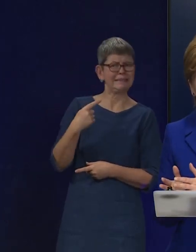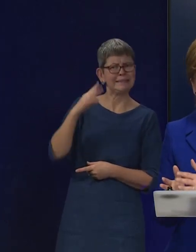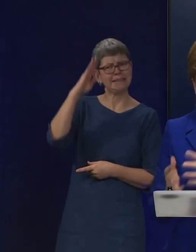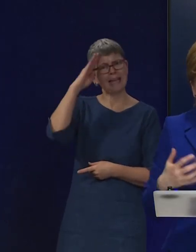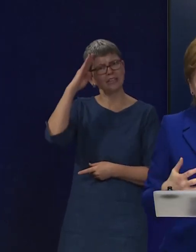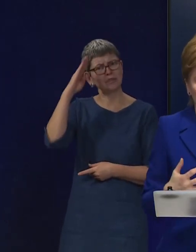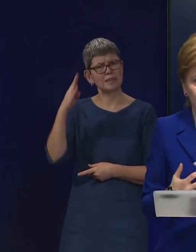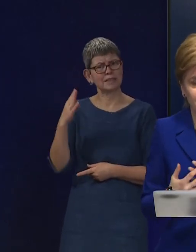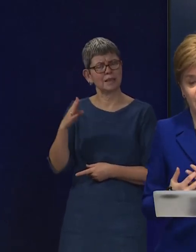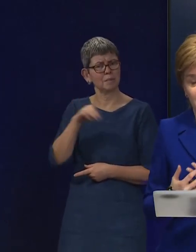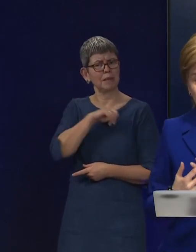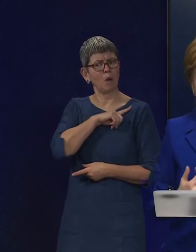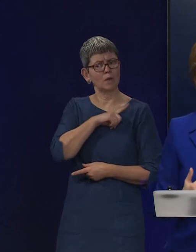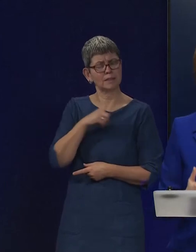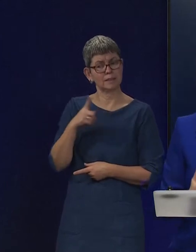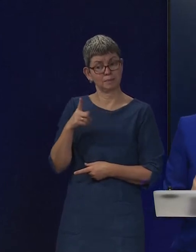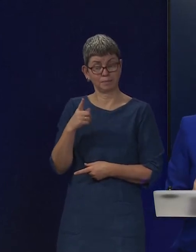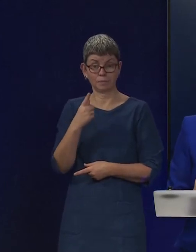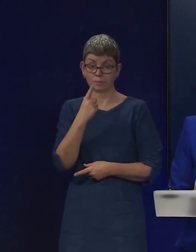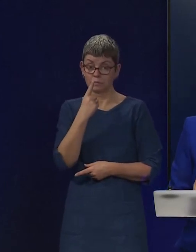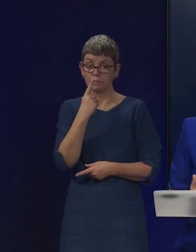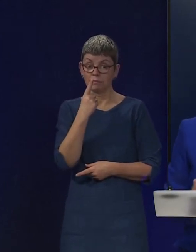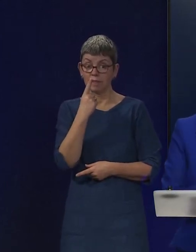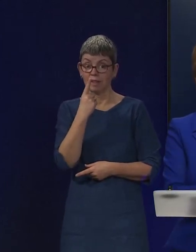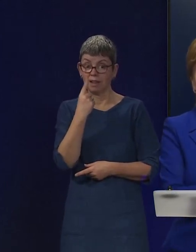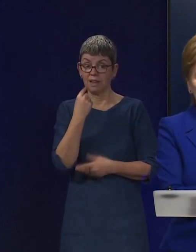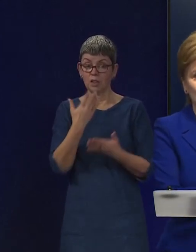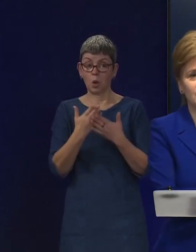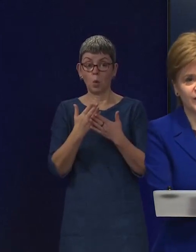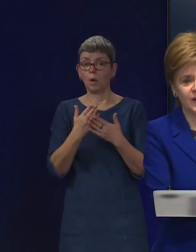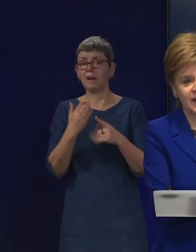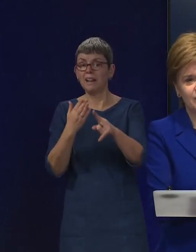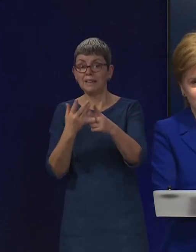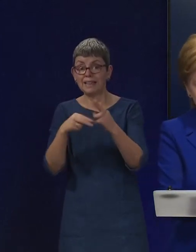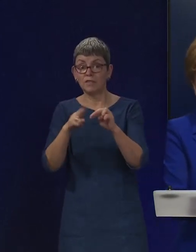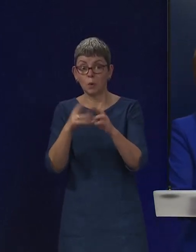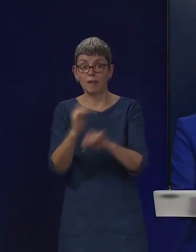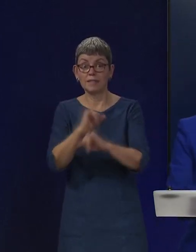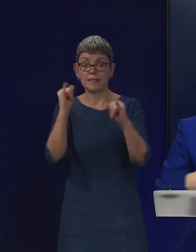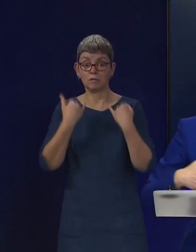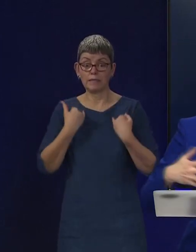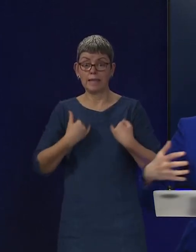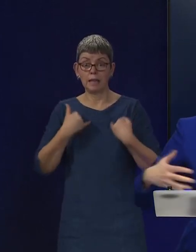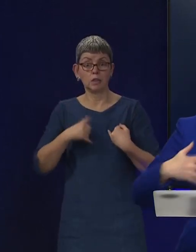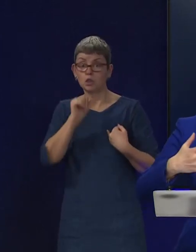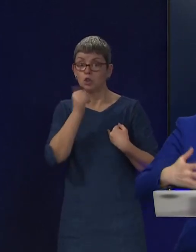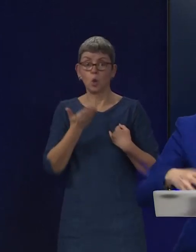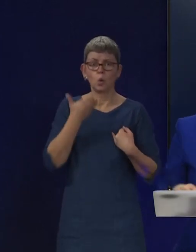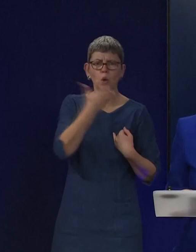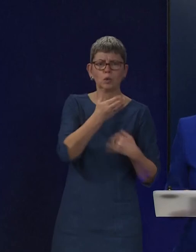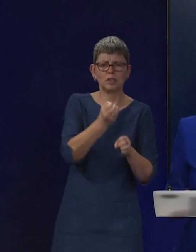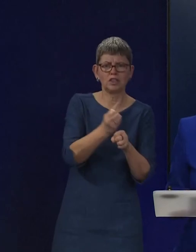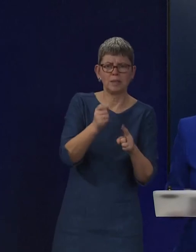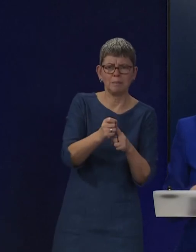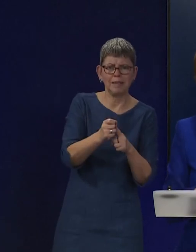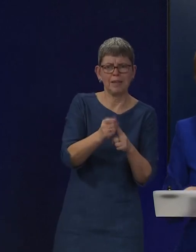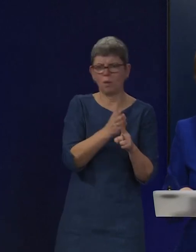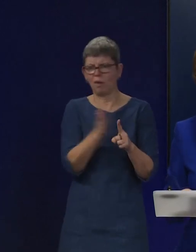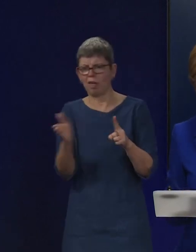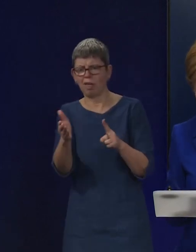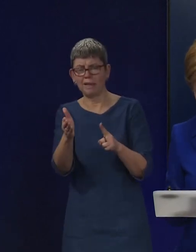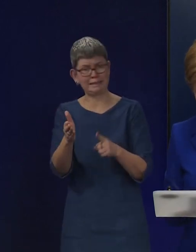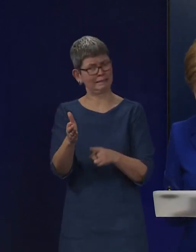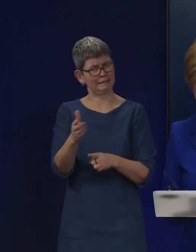have been giving to people with potentially very serious conditions not to go to their GP or to look for ways to bypass their